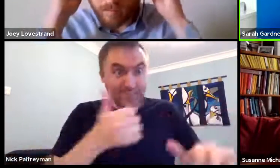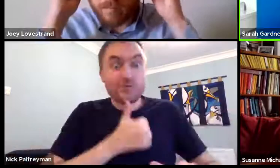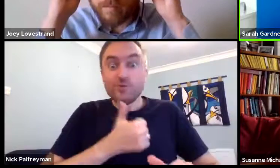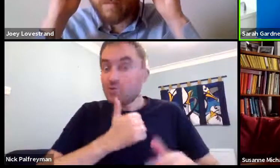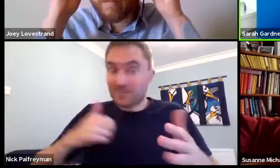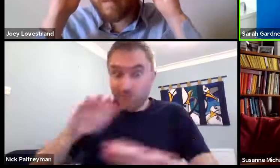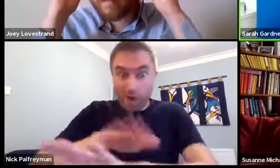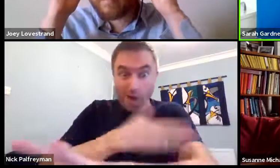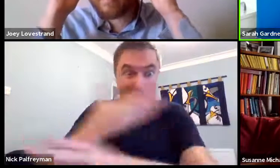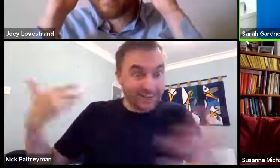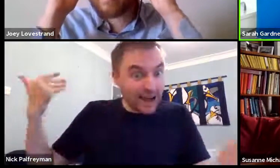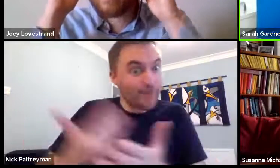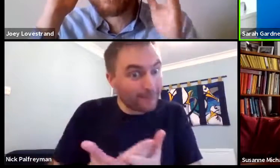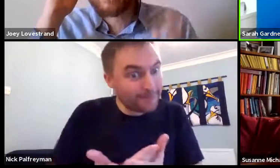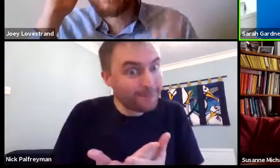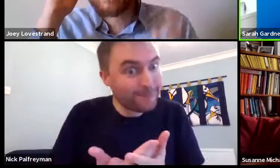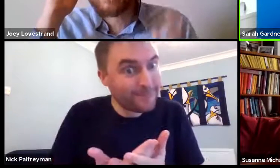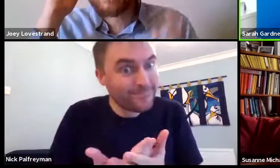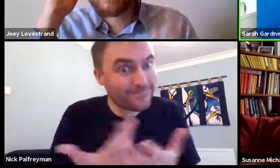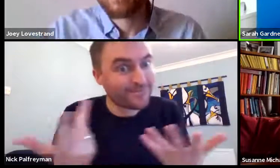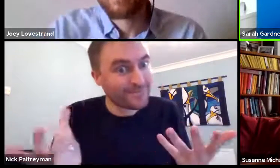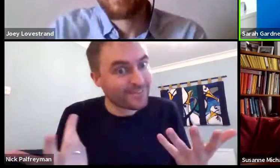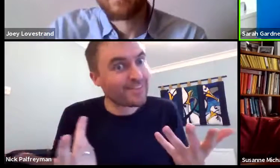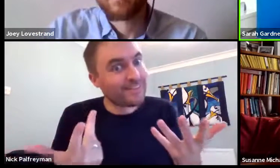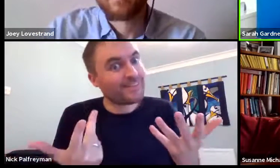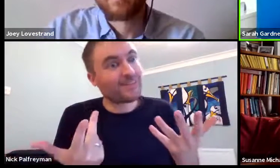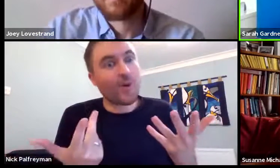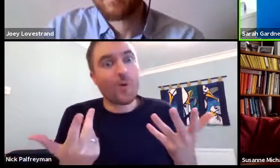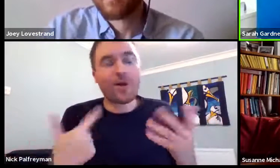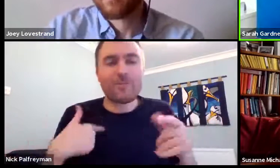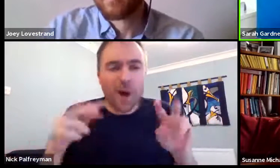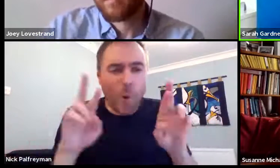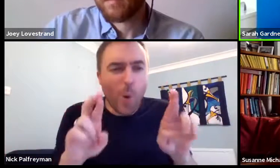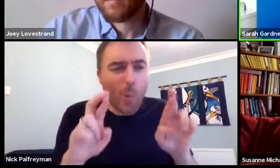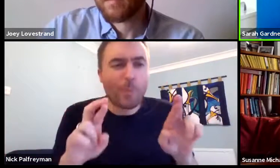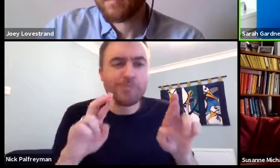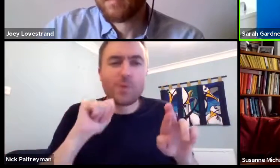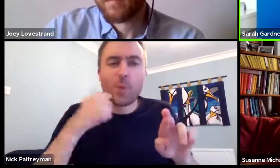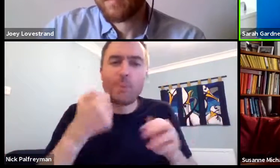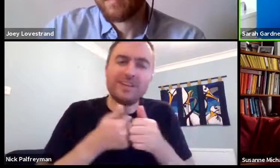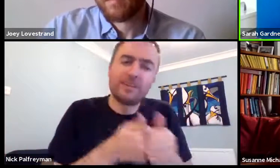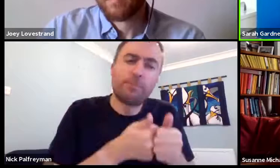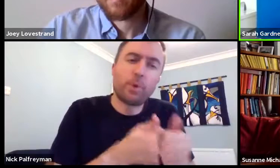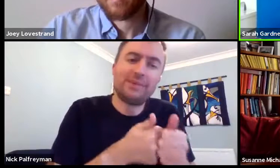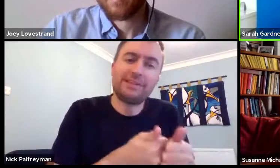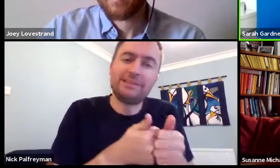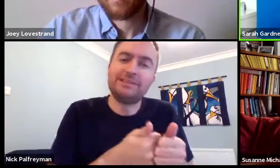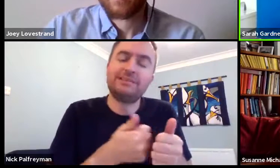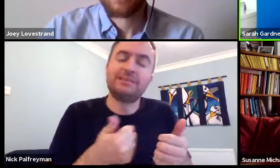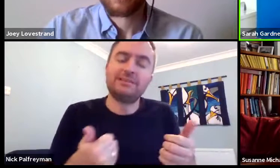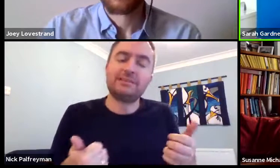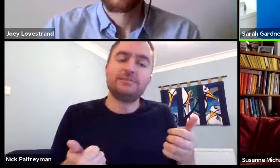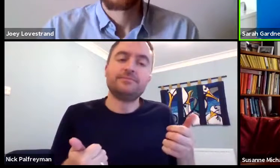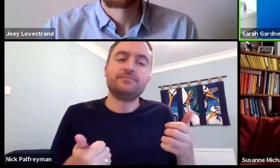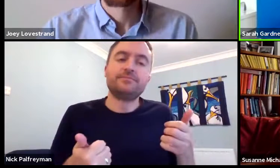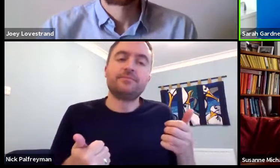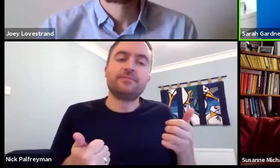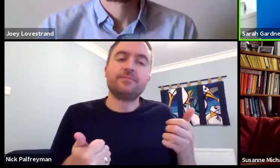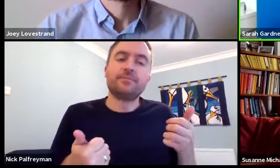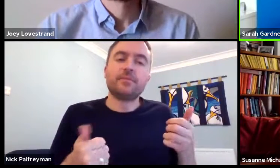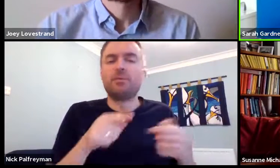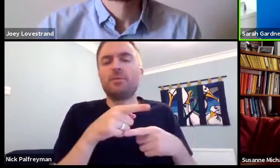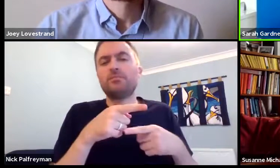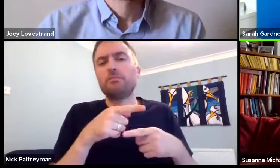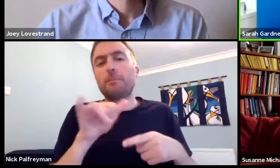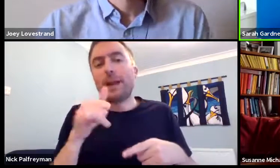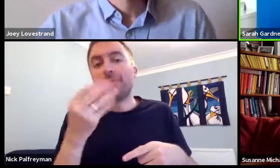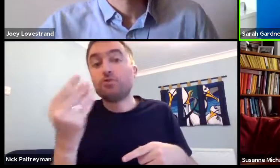government, that they have this Basindo, and it's been there for a long time. So I'm hoping that they will support